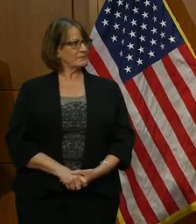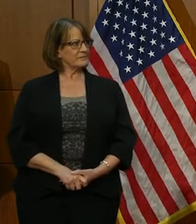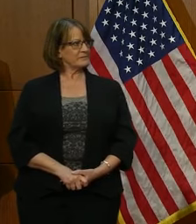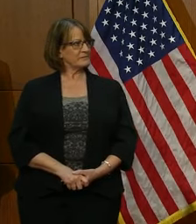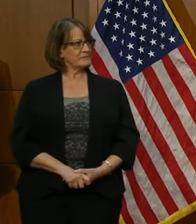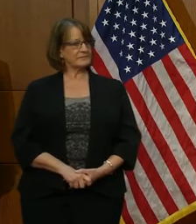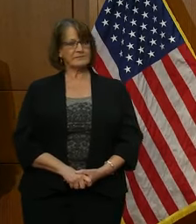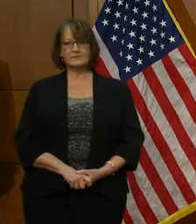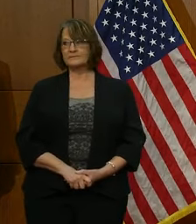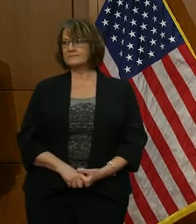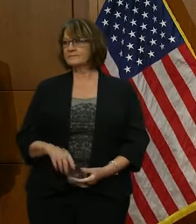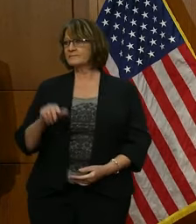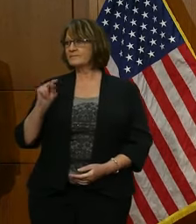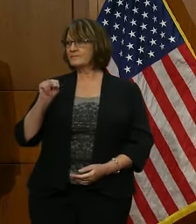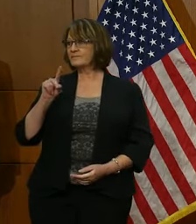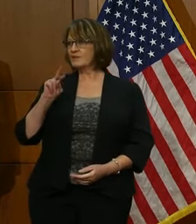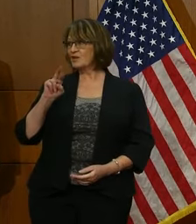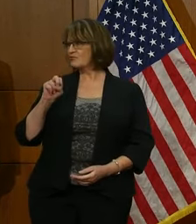Andre.